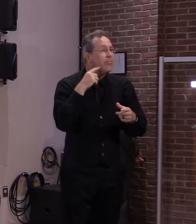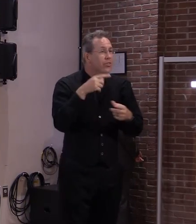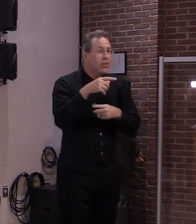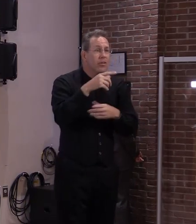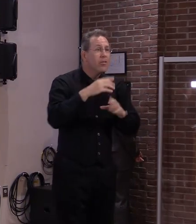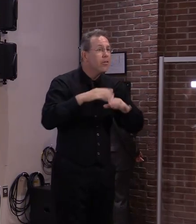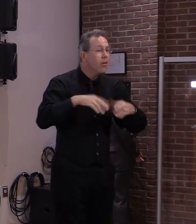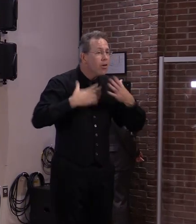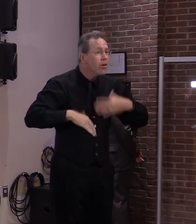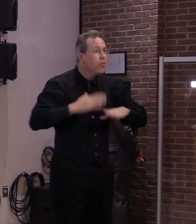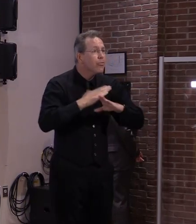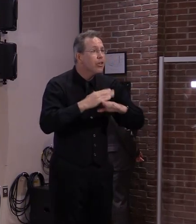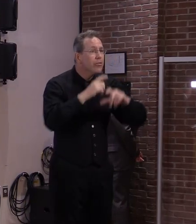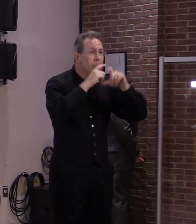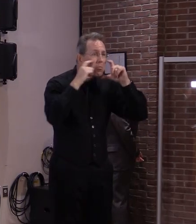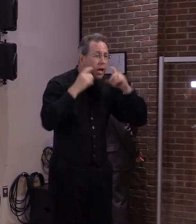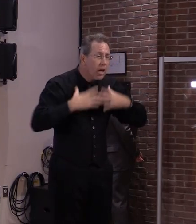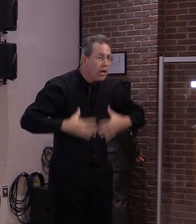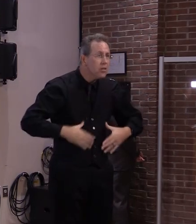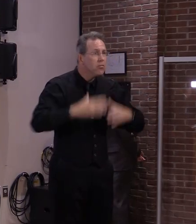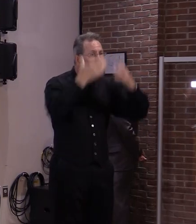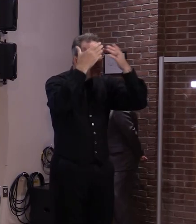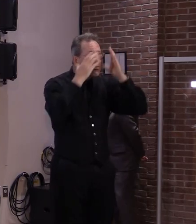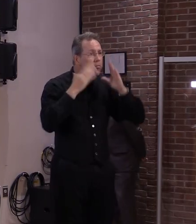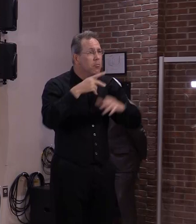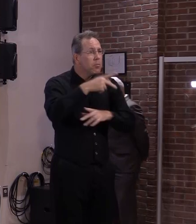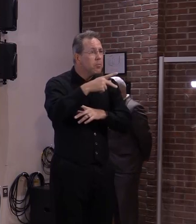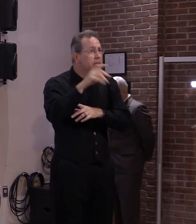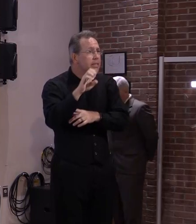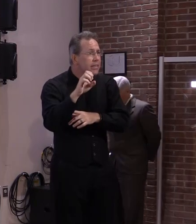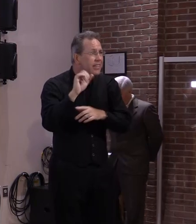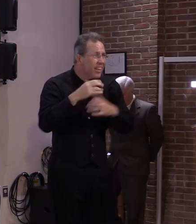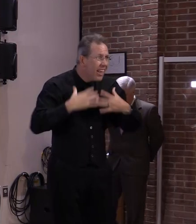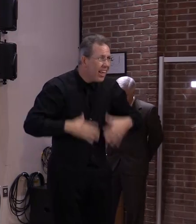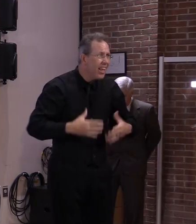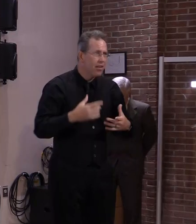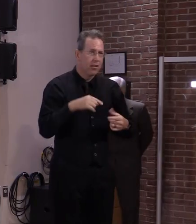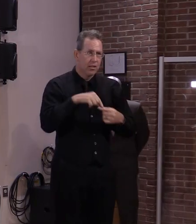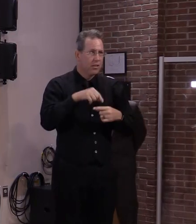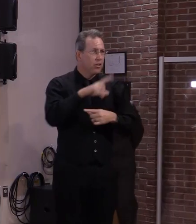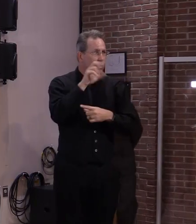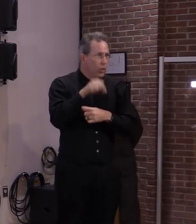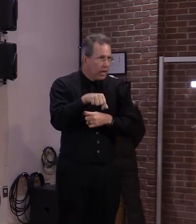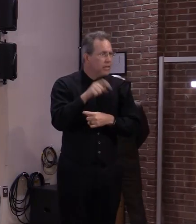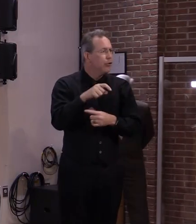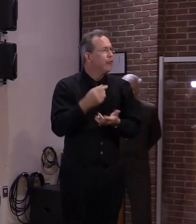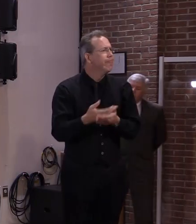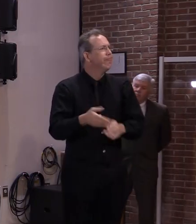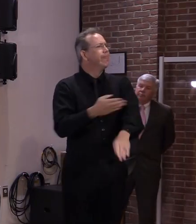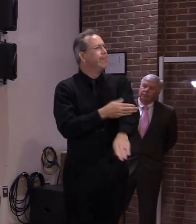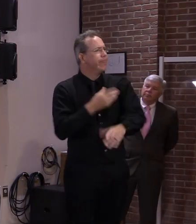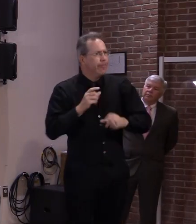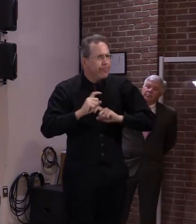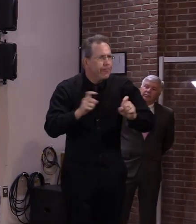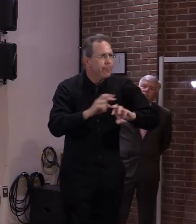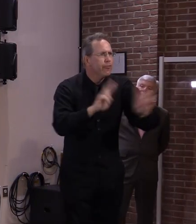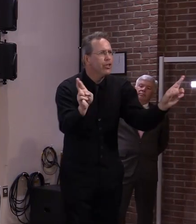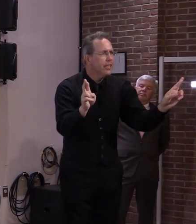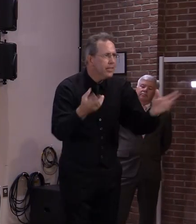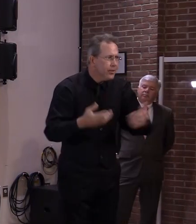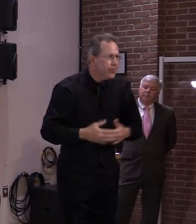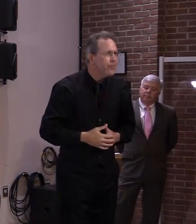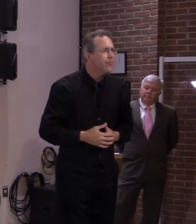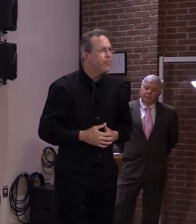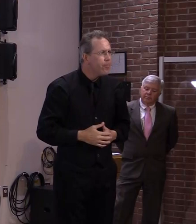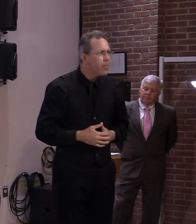manufacturing sites maybe within our control here in this country i think we had we relied heavily